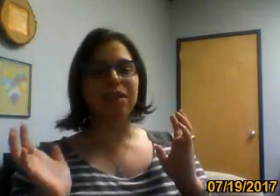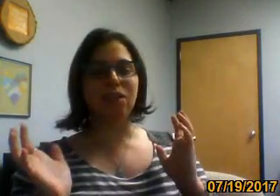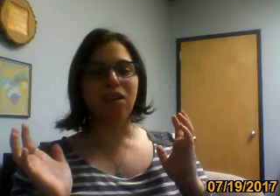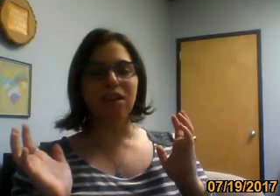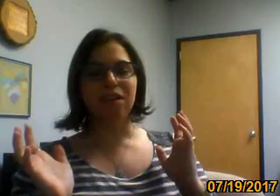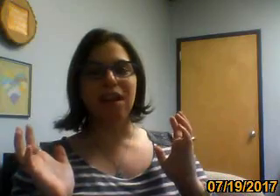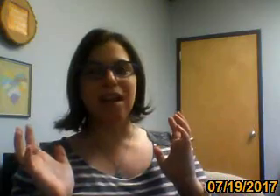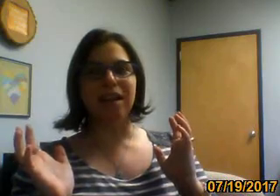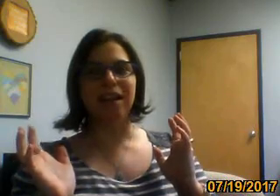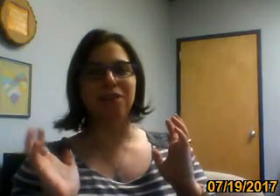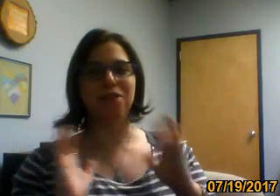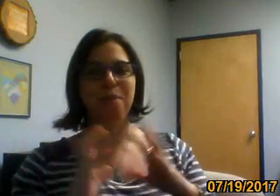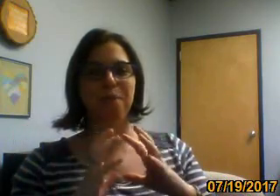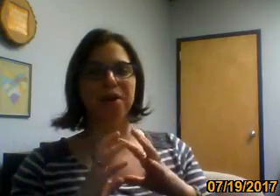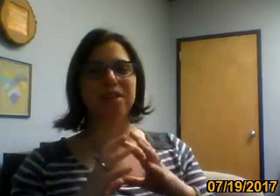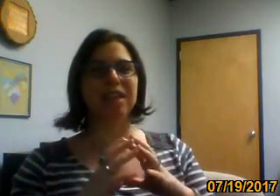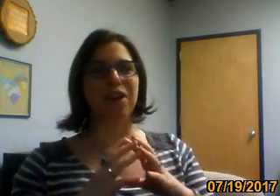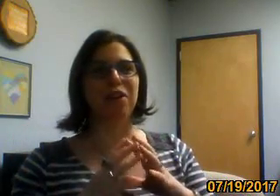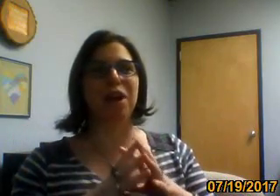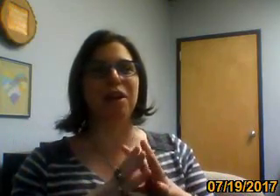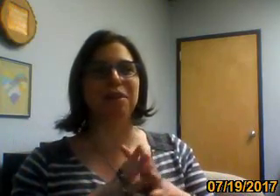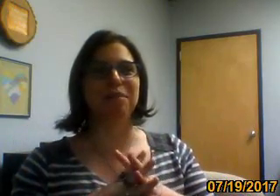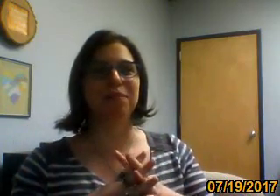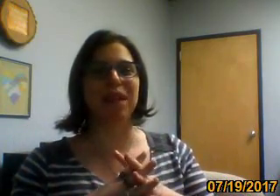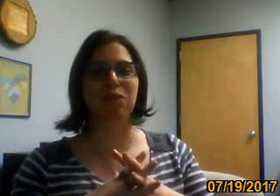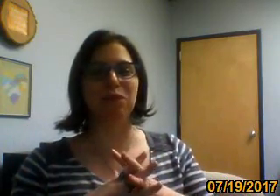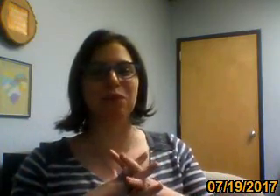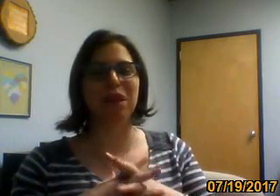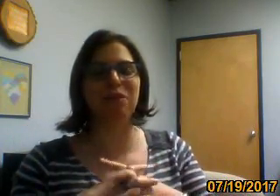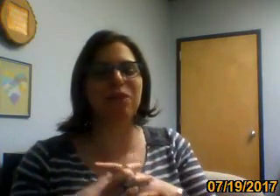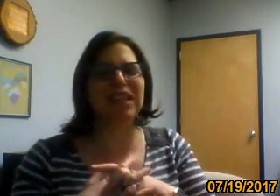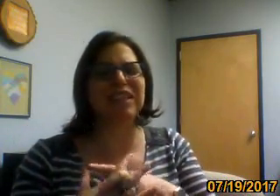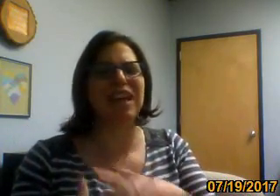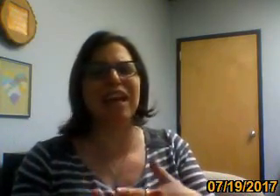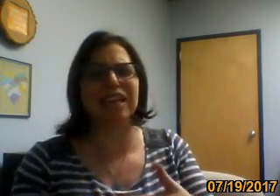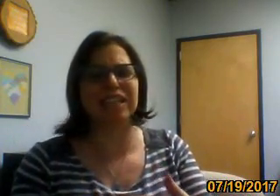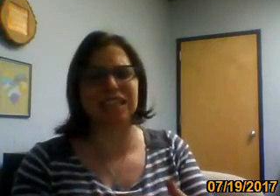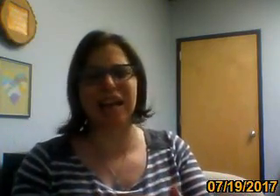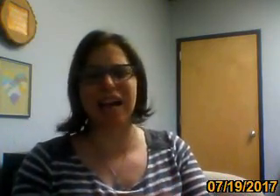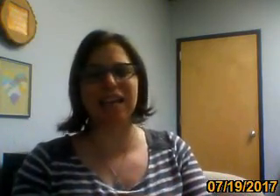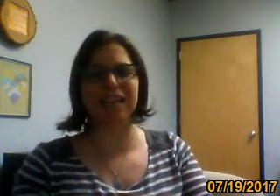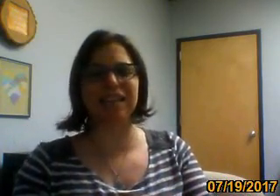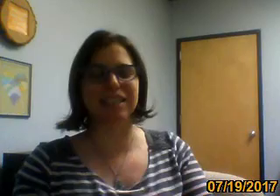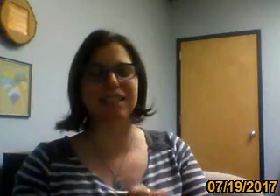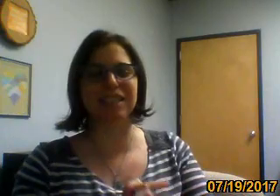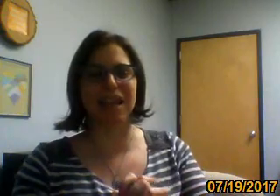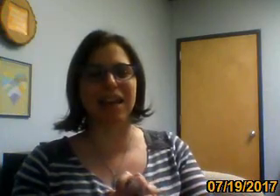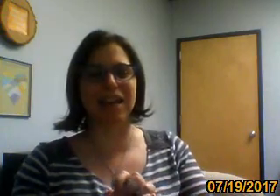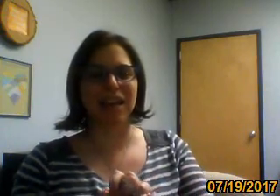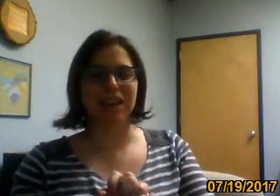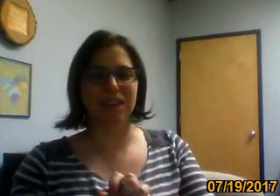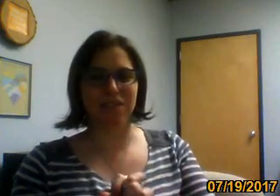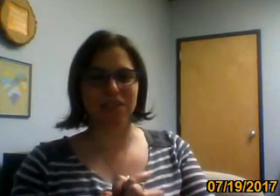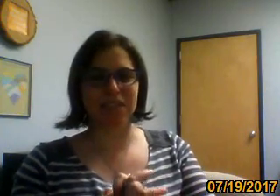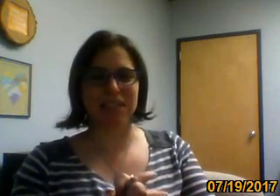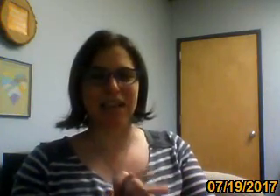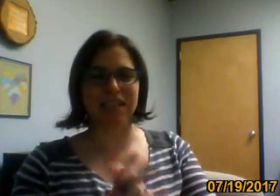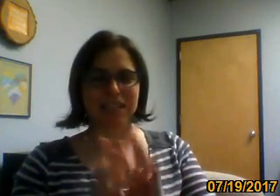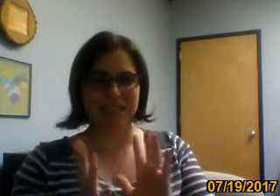well, these aren't like the books that are going to like that really change society. This is like the 50 cents,